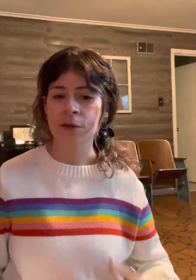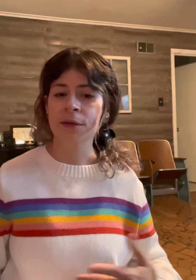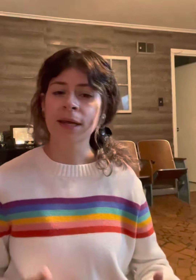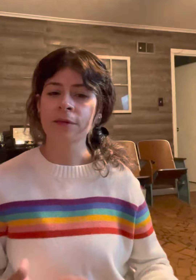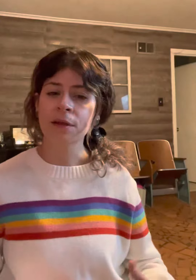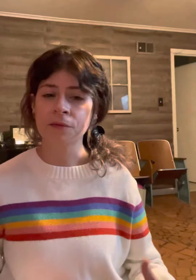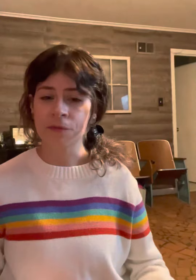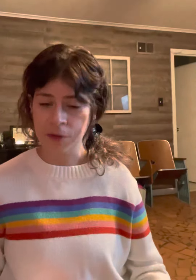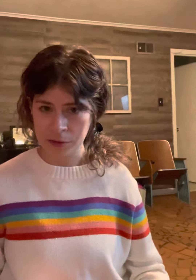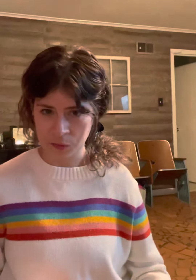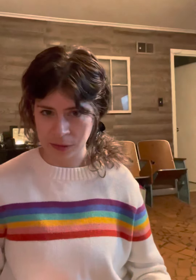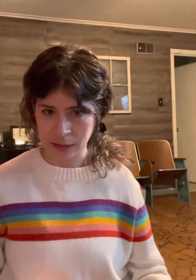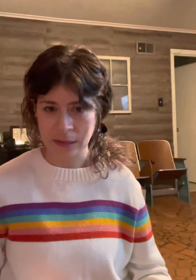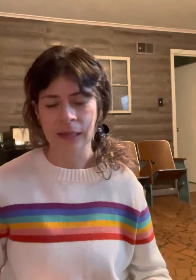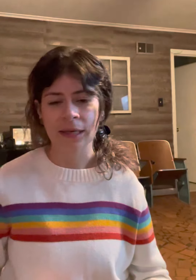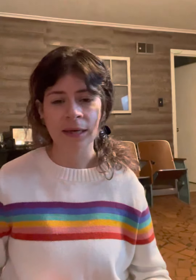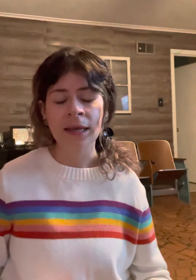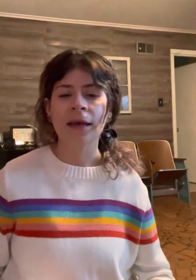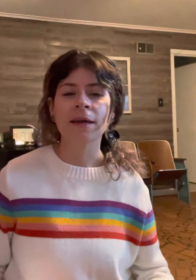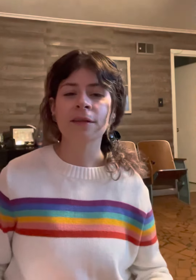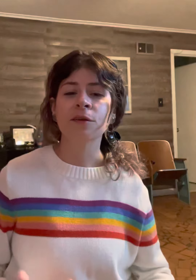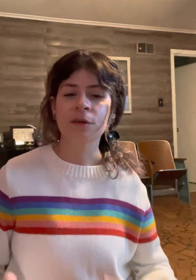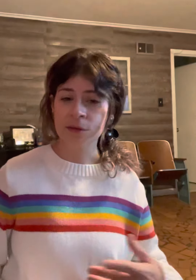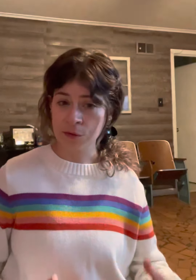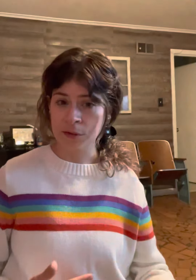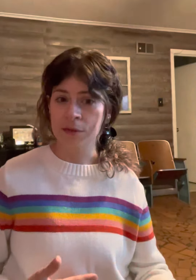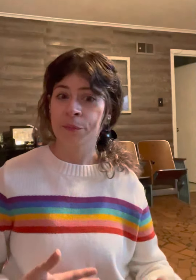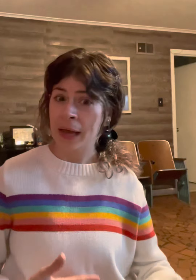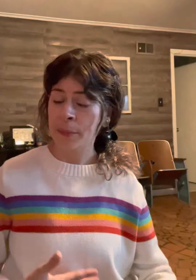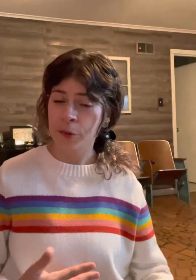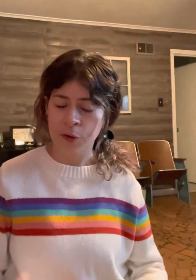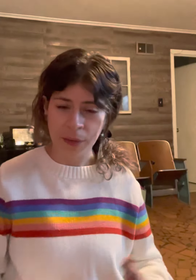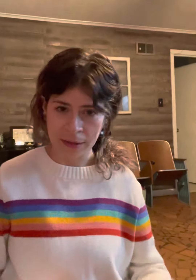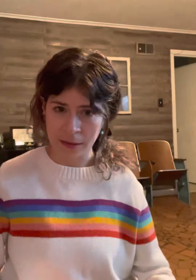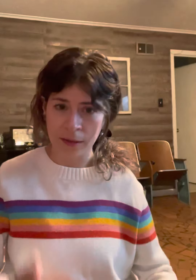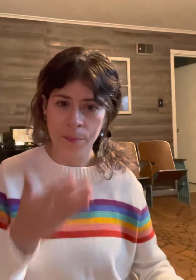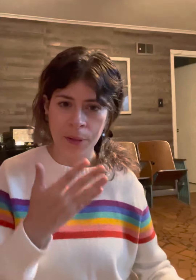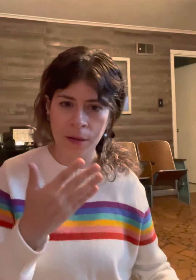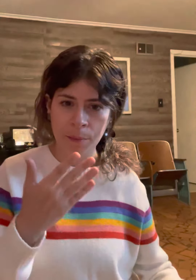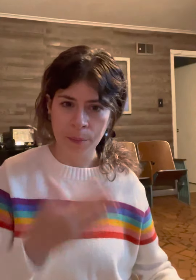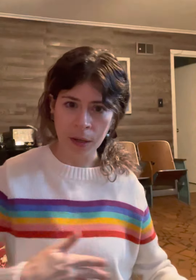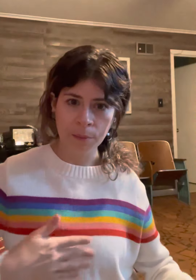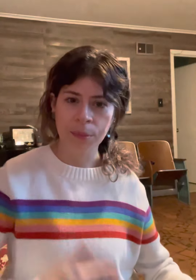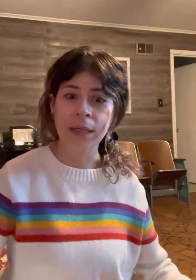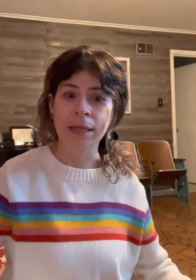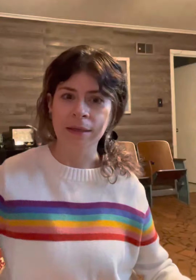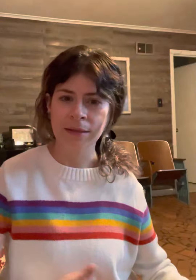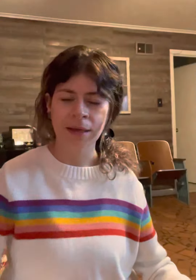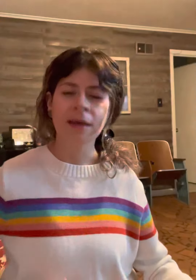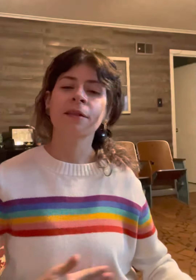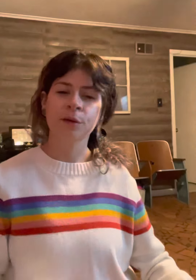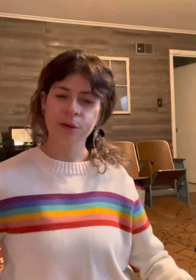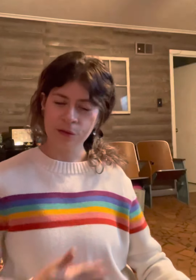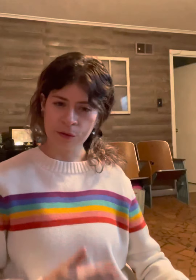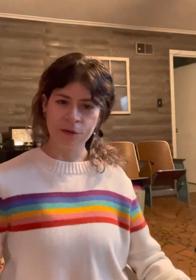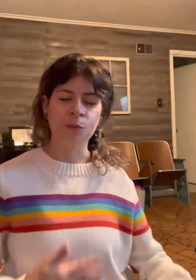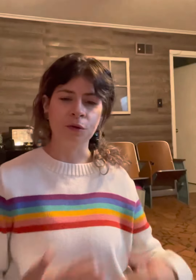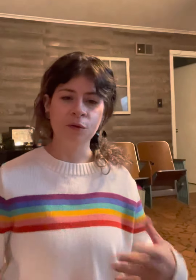they're going to have a lot of fun using that sign. And they're going to start to babble or make the p-p-please. They're going to start to produce